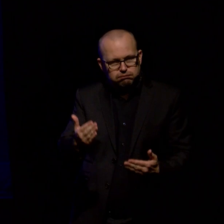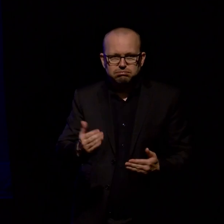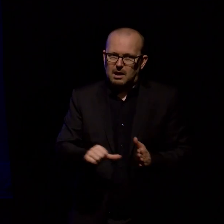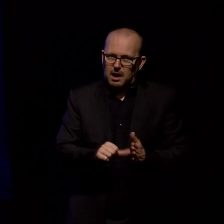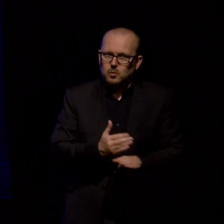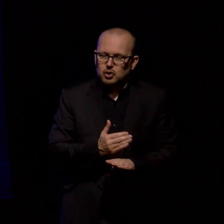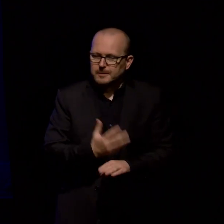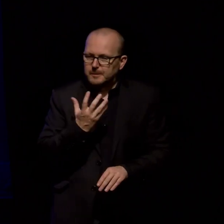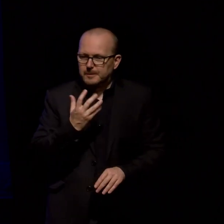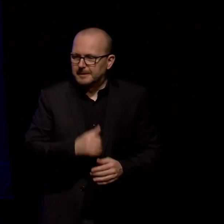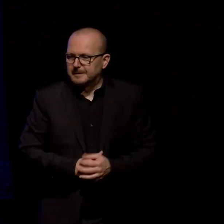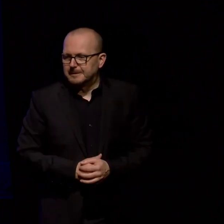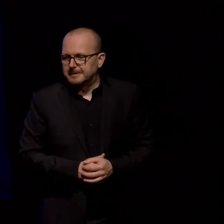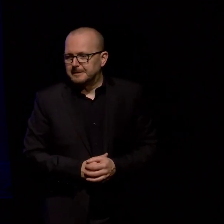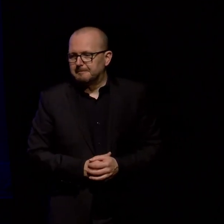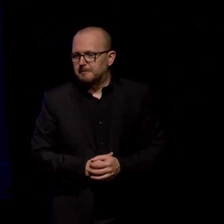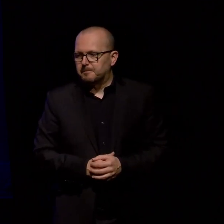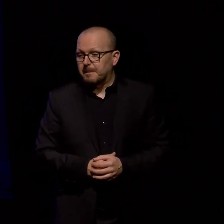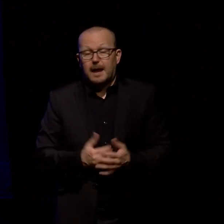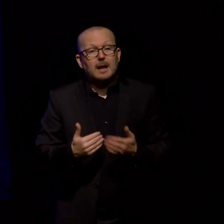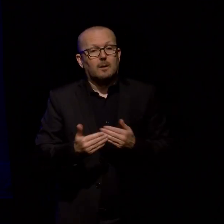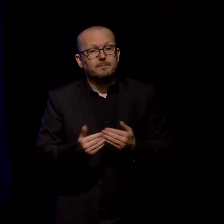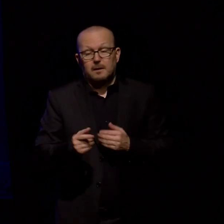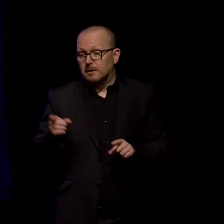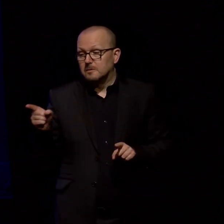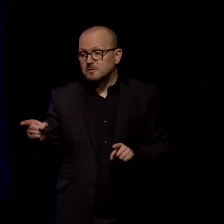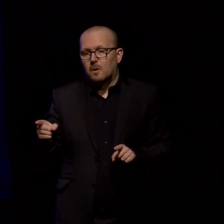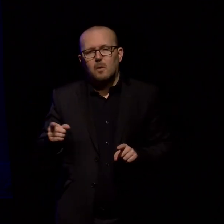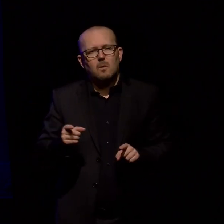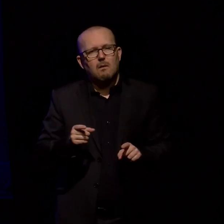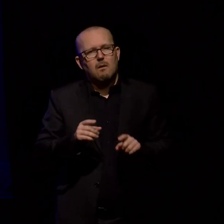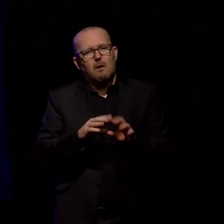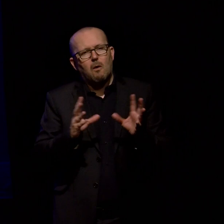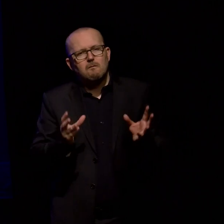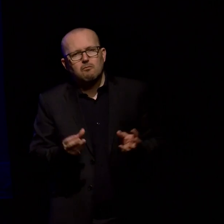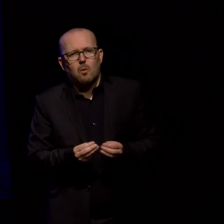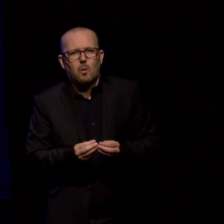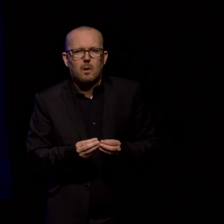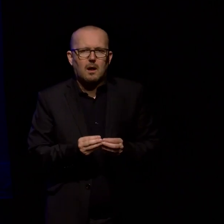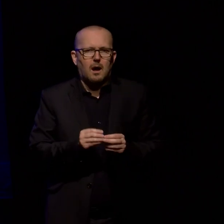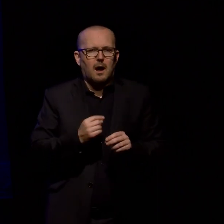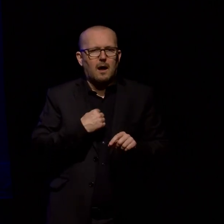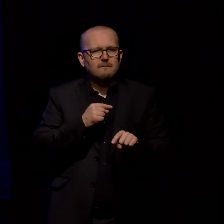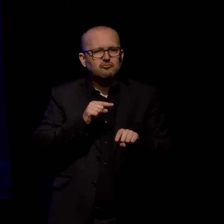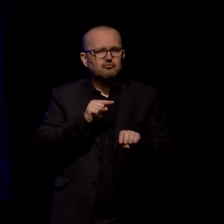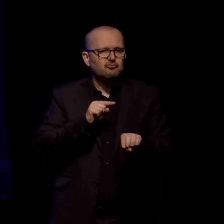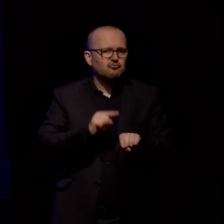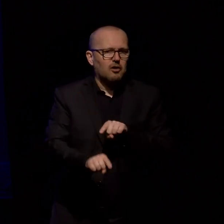but instead we've with a few exceptions I've tried to